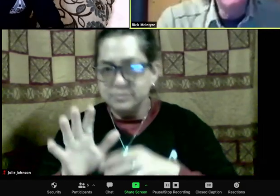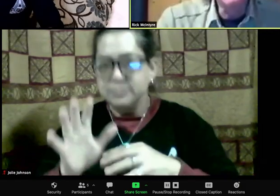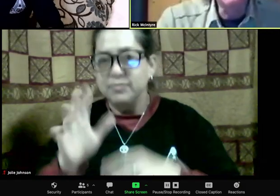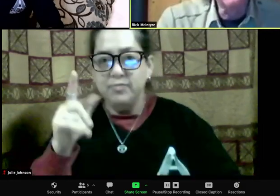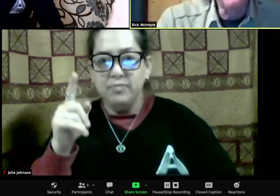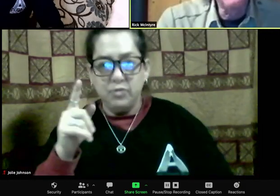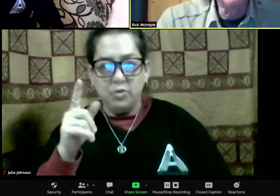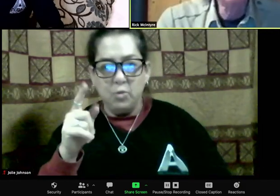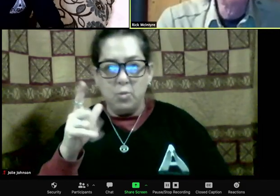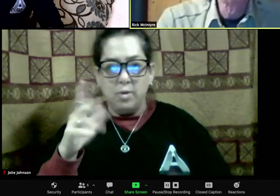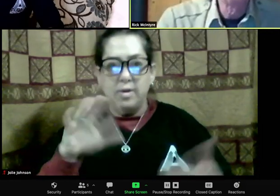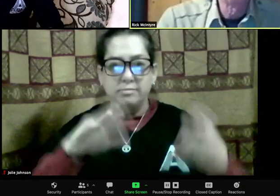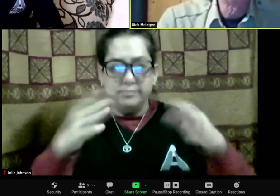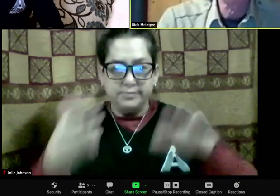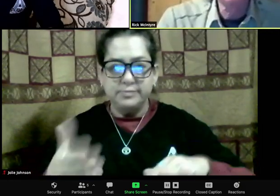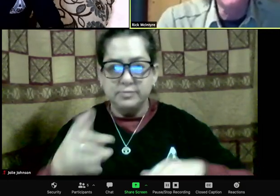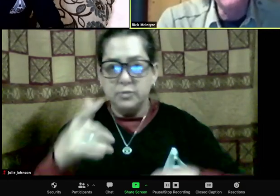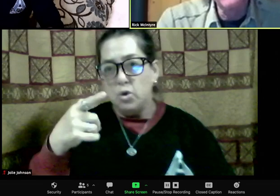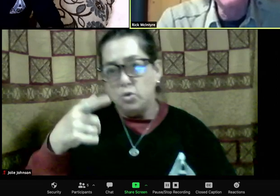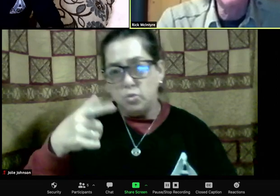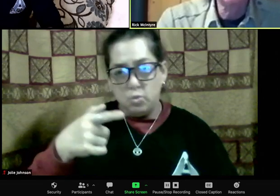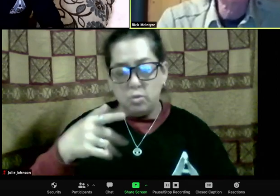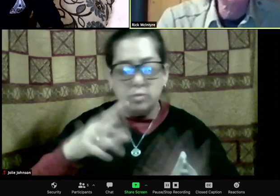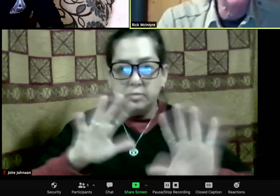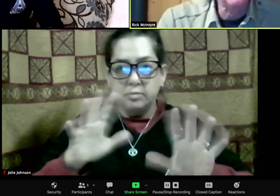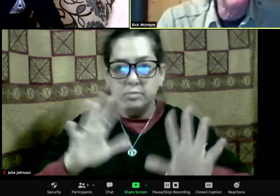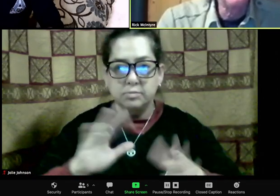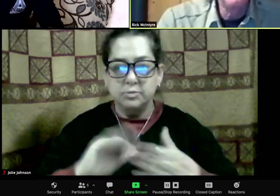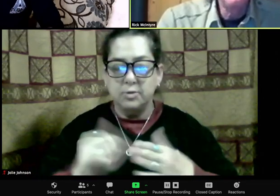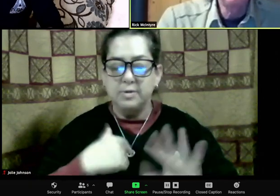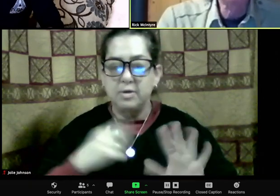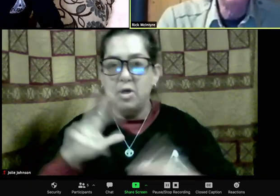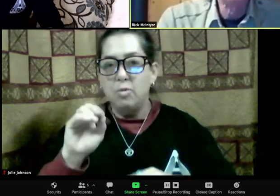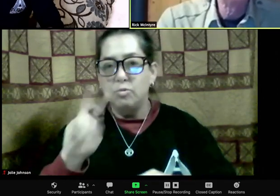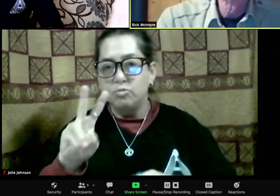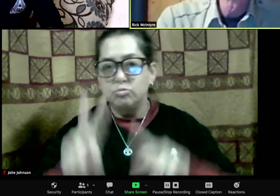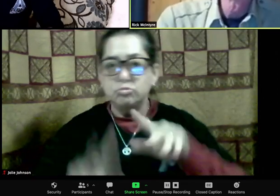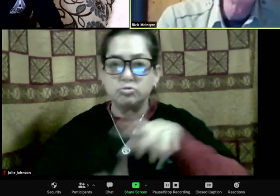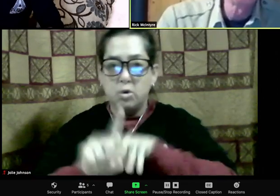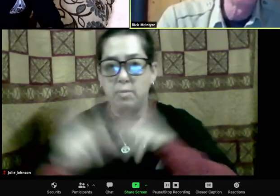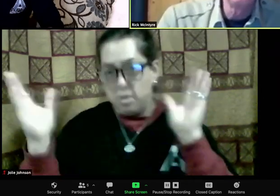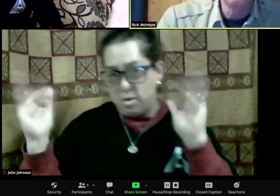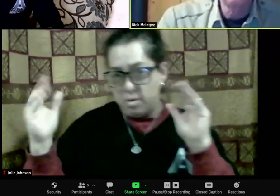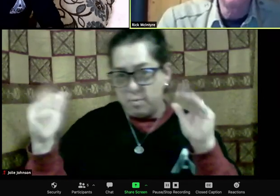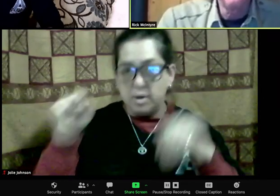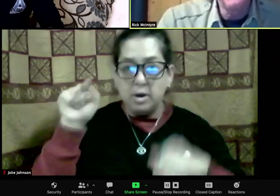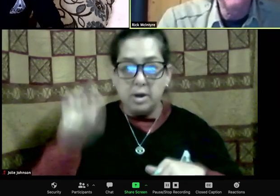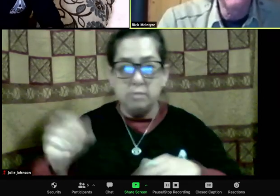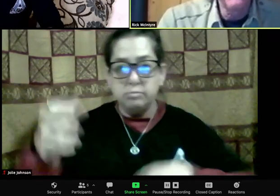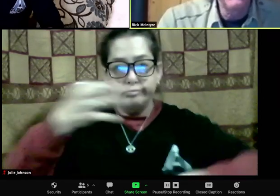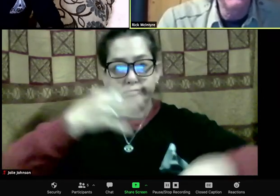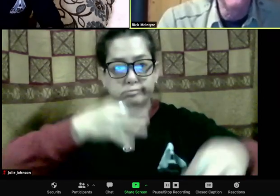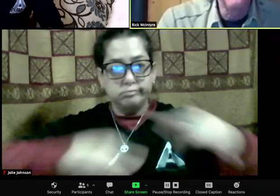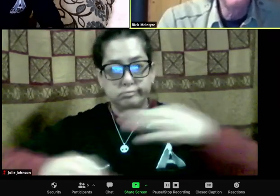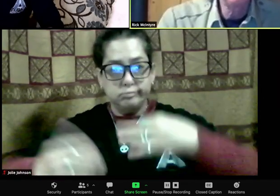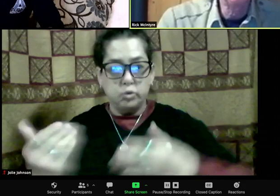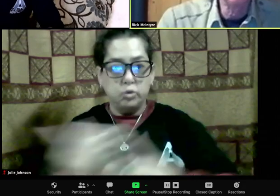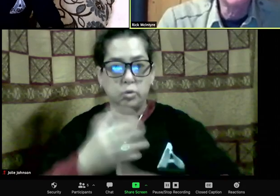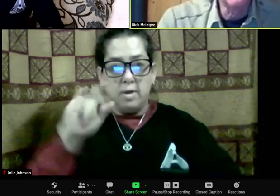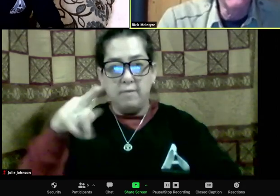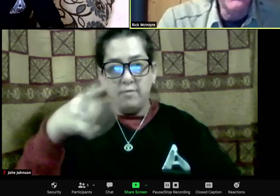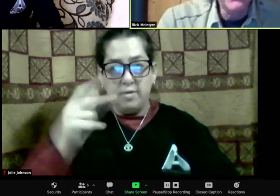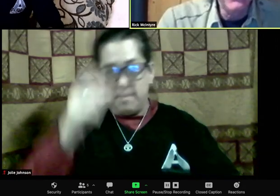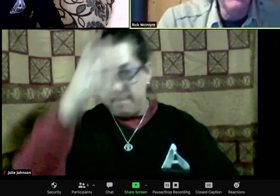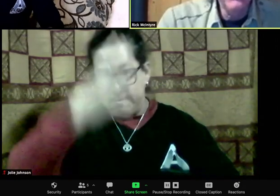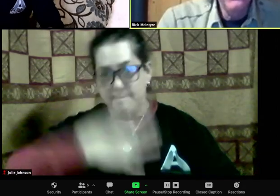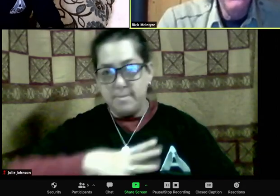later come back. So, I guess he had visitation rights. And so, this won't spoil things, but at the beginning